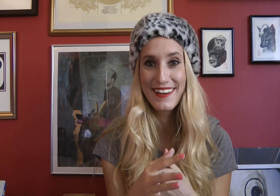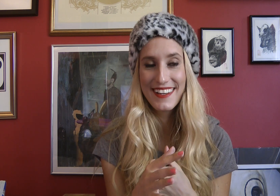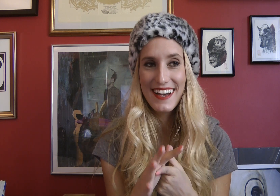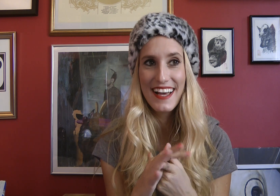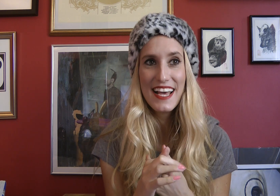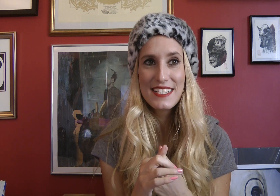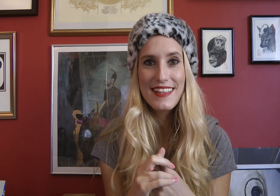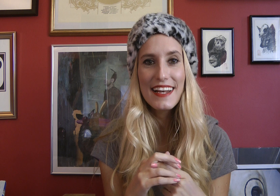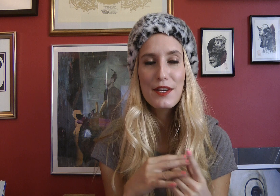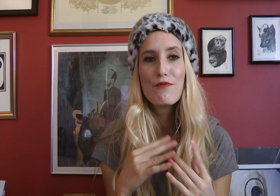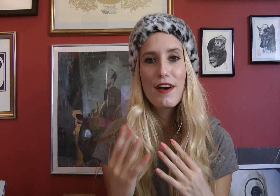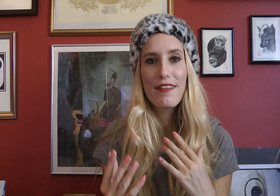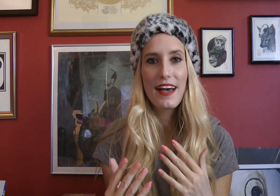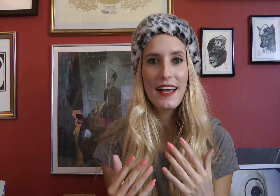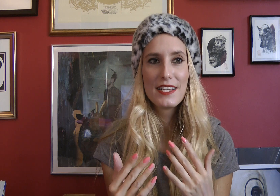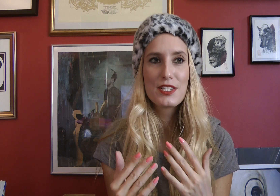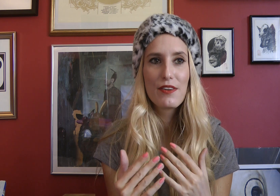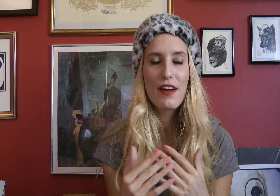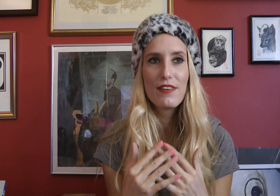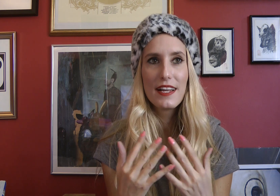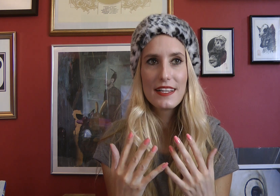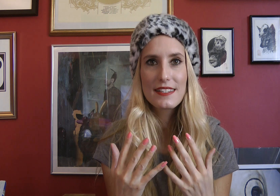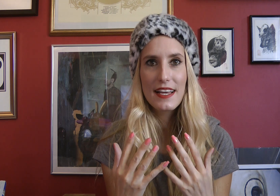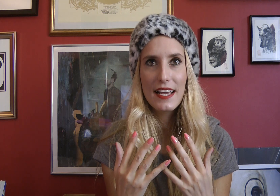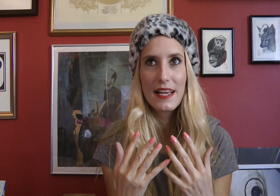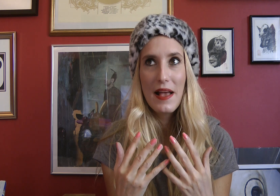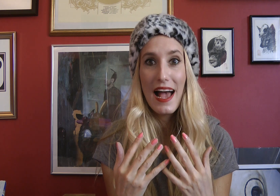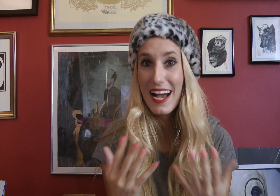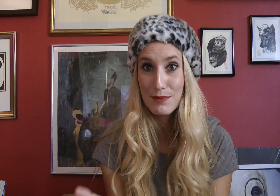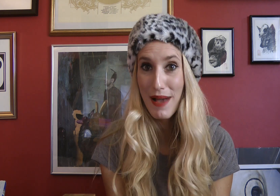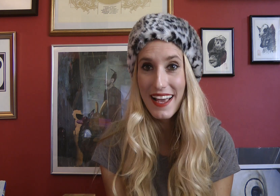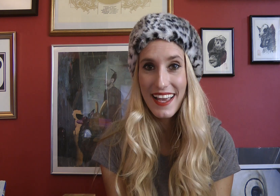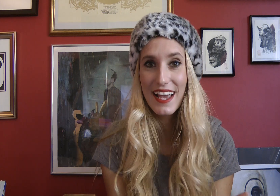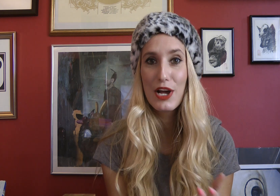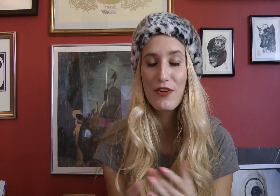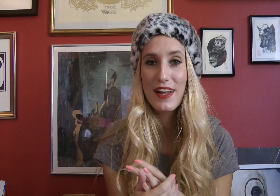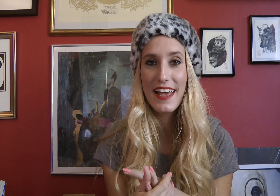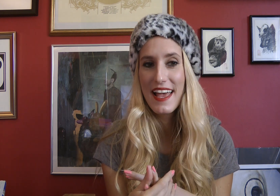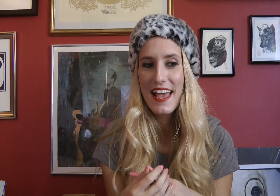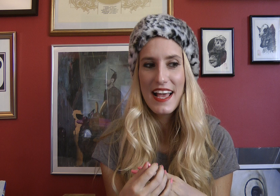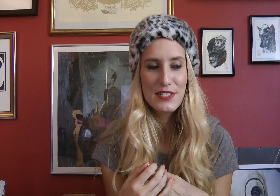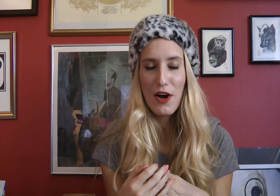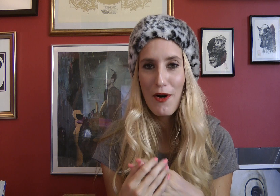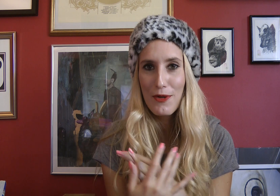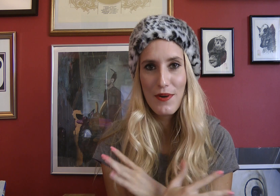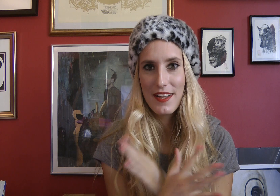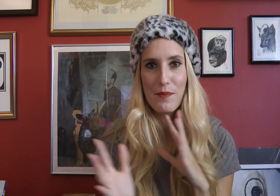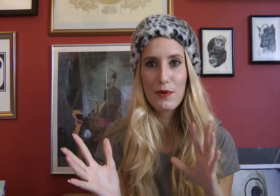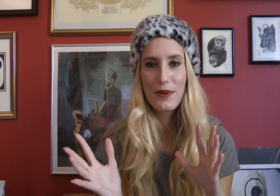you're good at, to then convert that into a realistic and paying career is a whole other ball